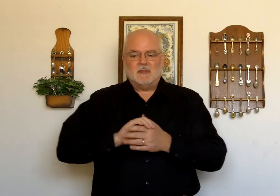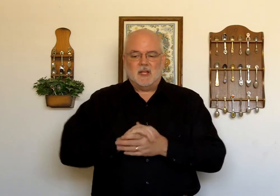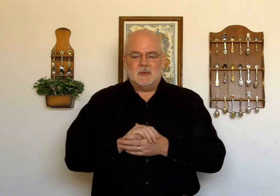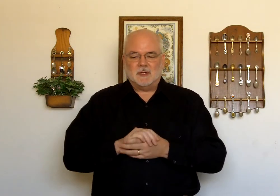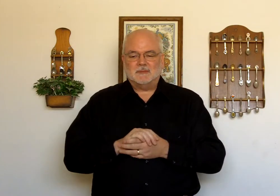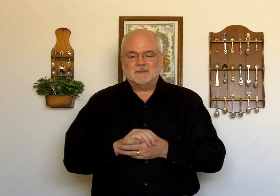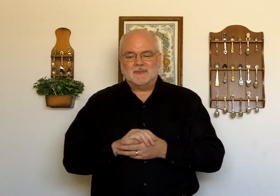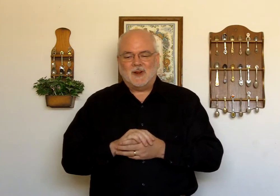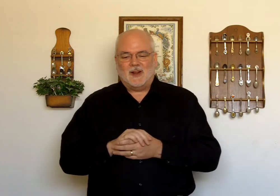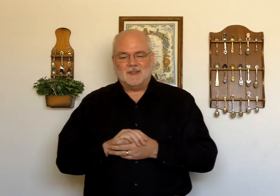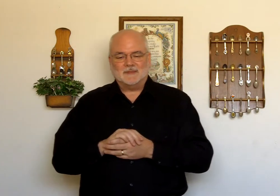Husband. All right.